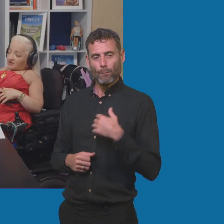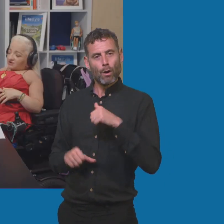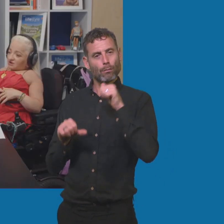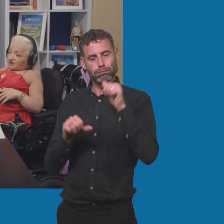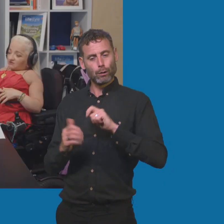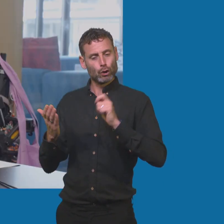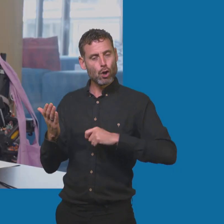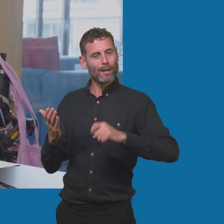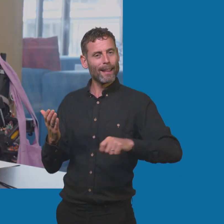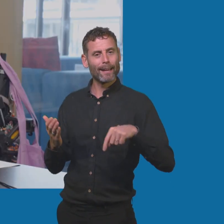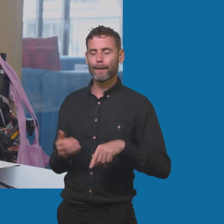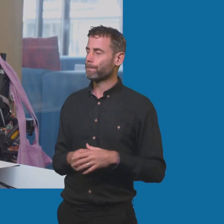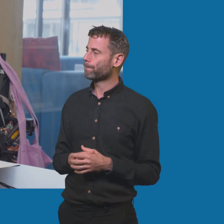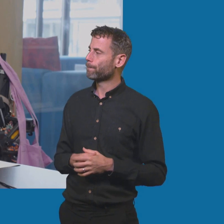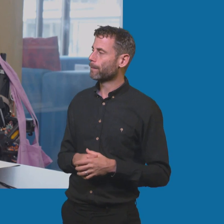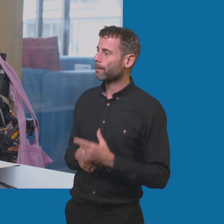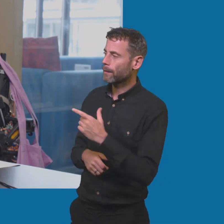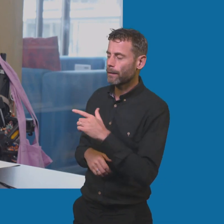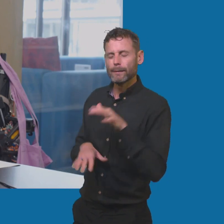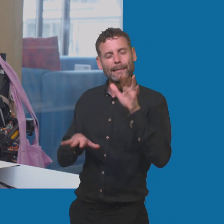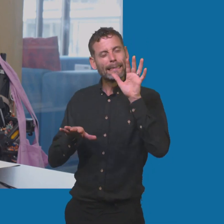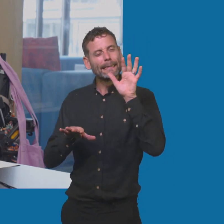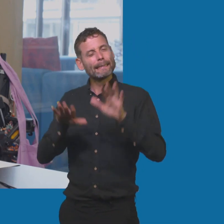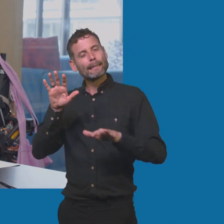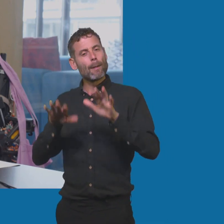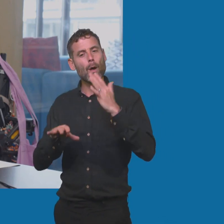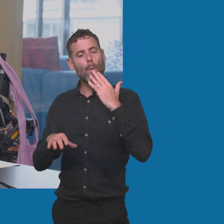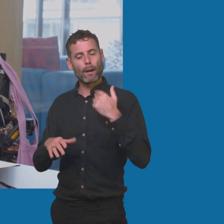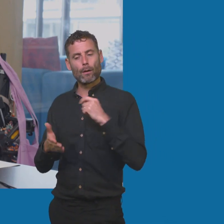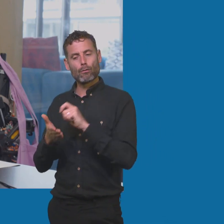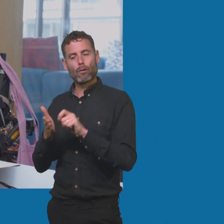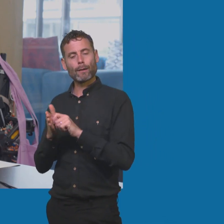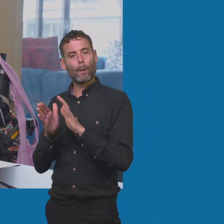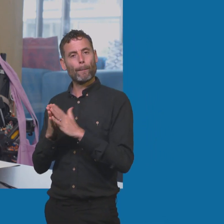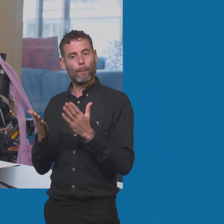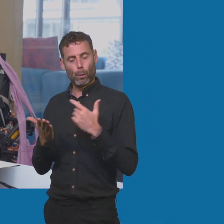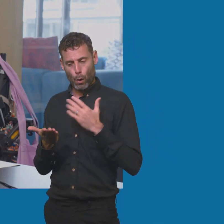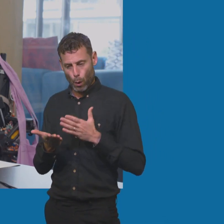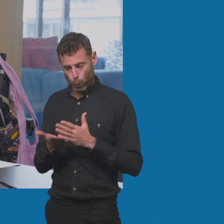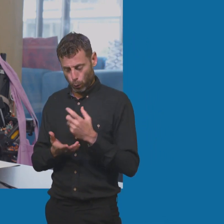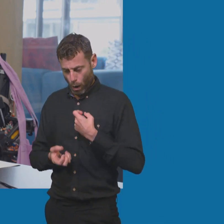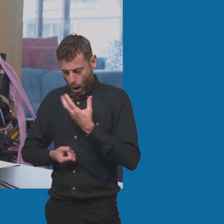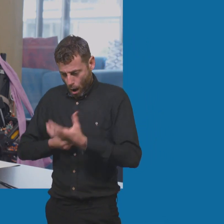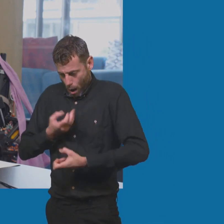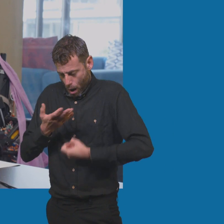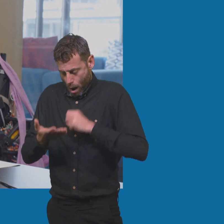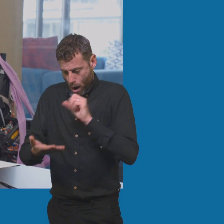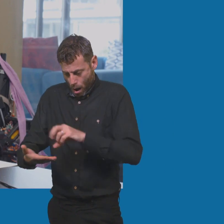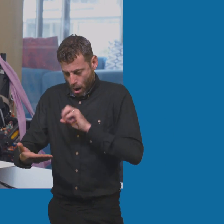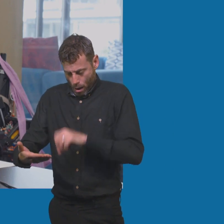think, you know, very similar, you know, when I wrote my book, it was very cathartic and I actually learned a lot about my own disability